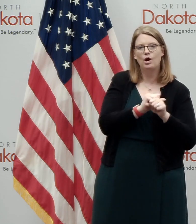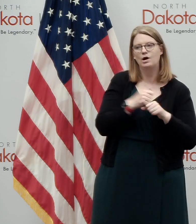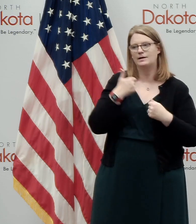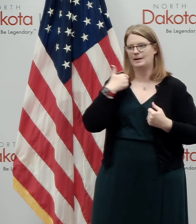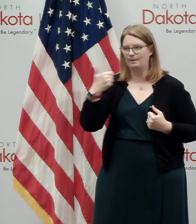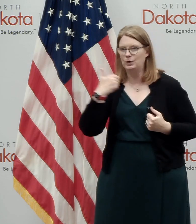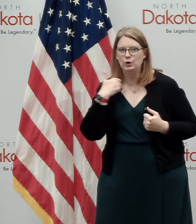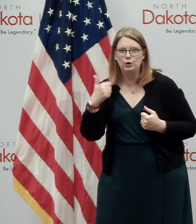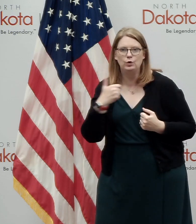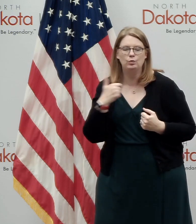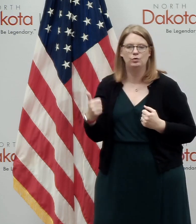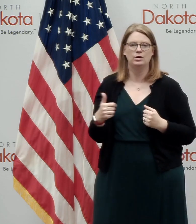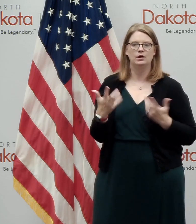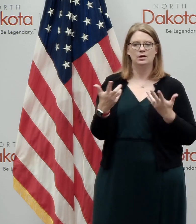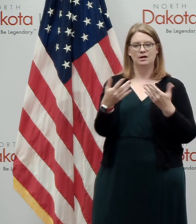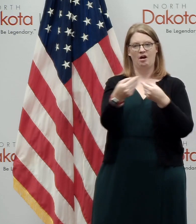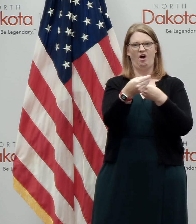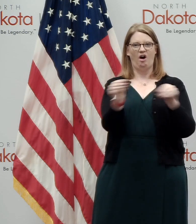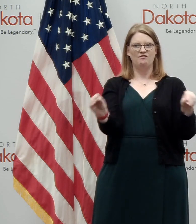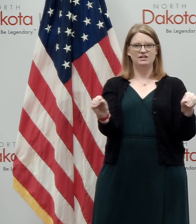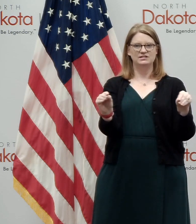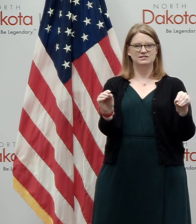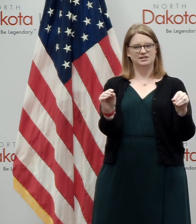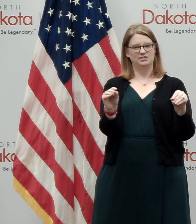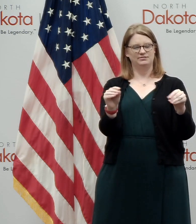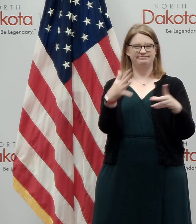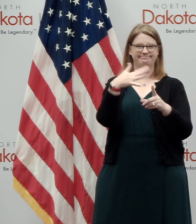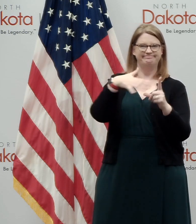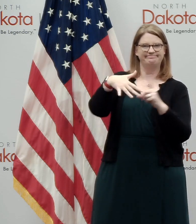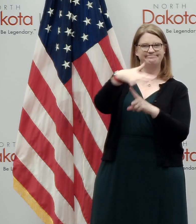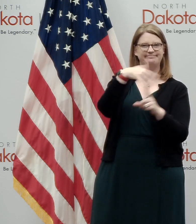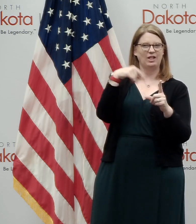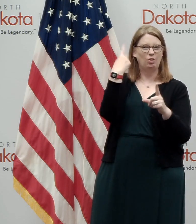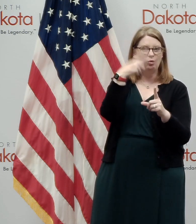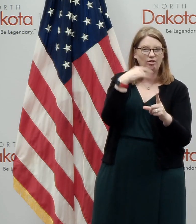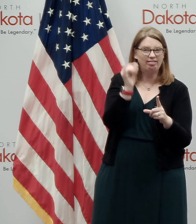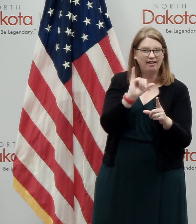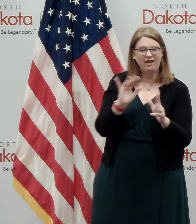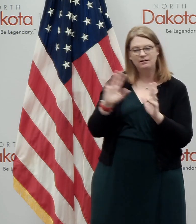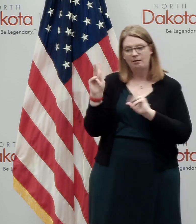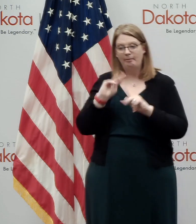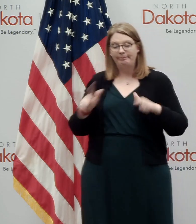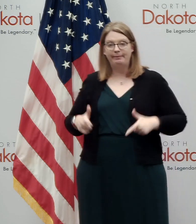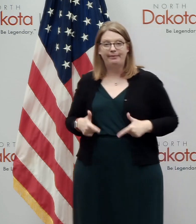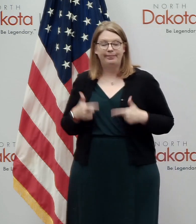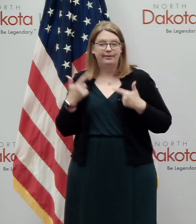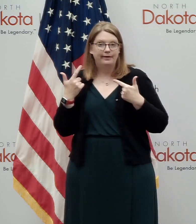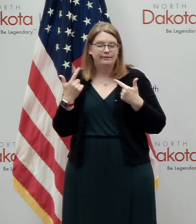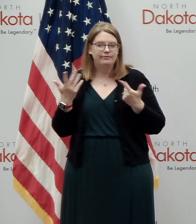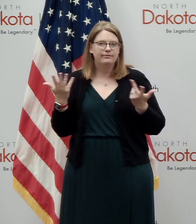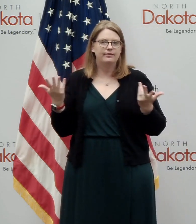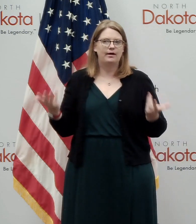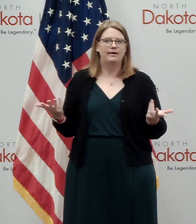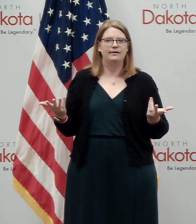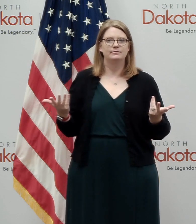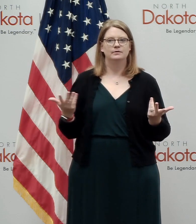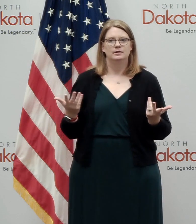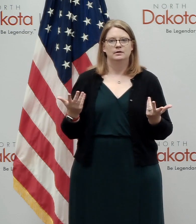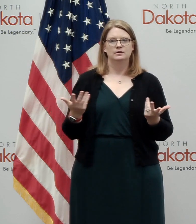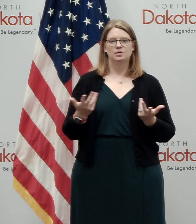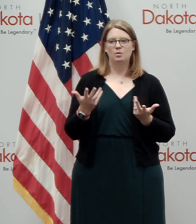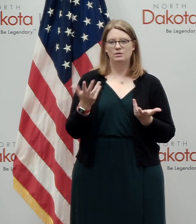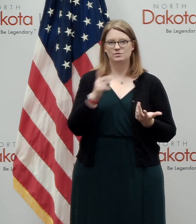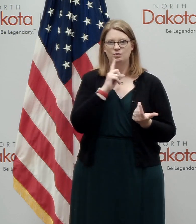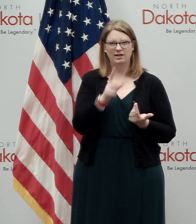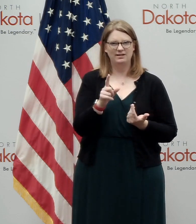uh, what office, uh, environments are going to look like, uh, and where people live, uh, and, and what space is required,